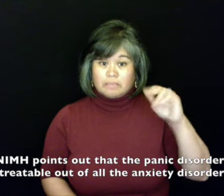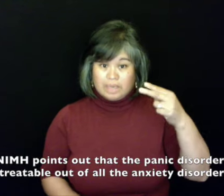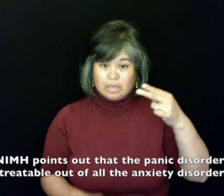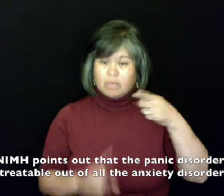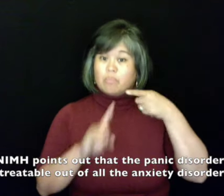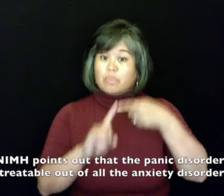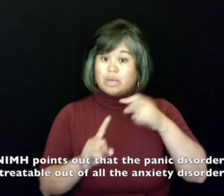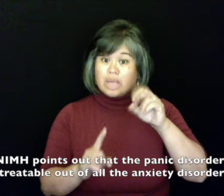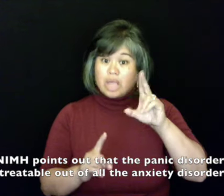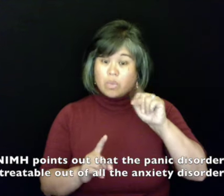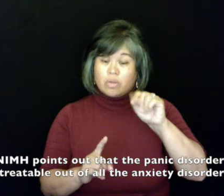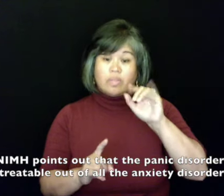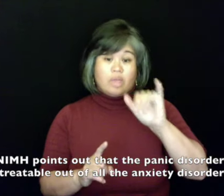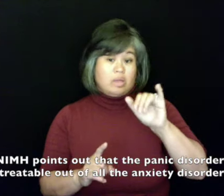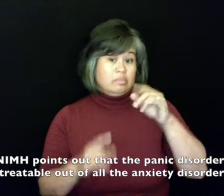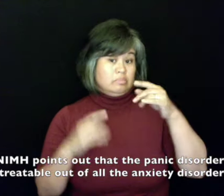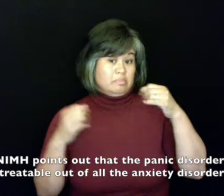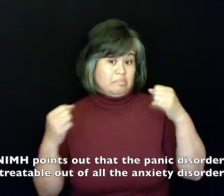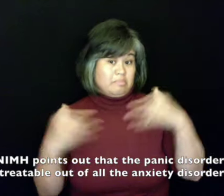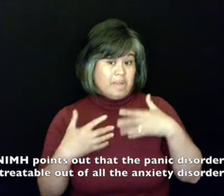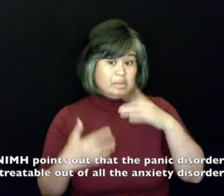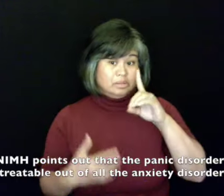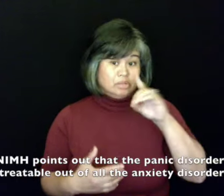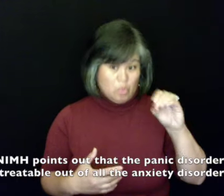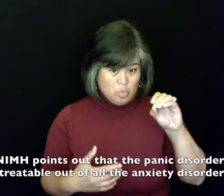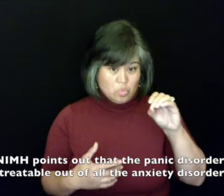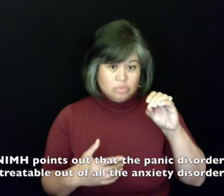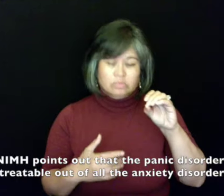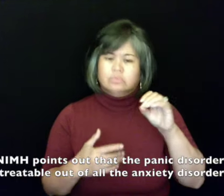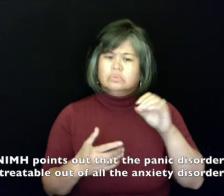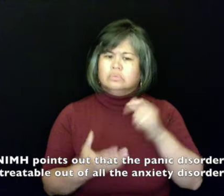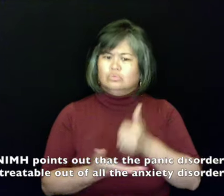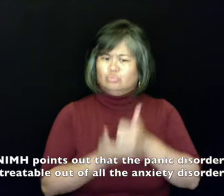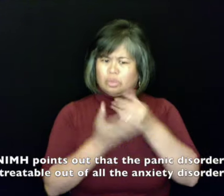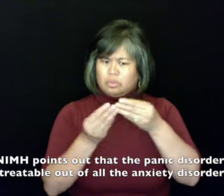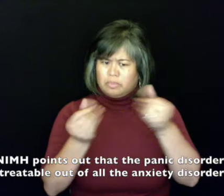NIMH points out that the panic disorder is treatable out of all anxiety disorders.